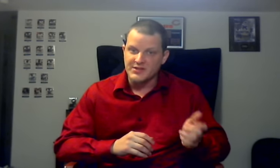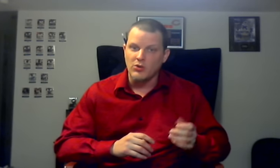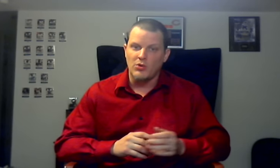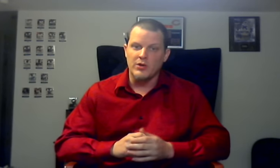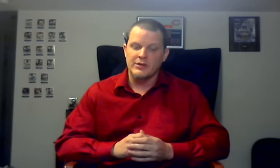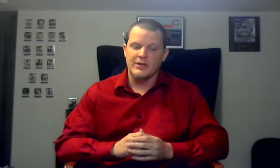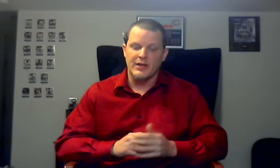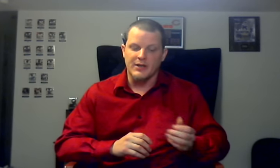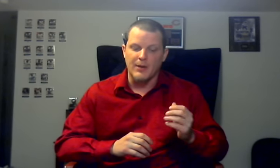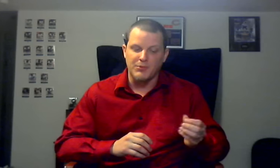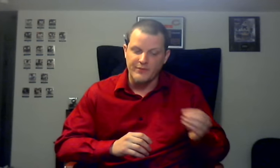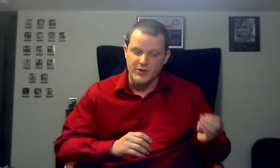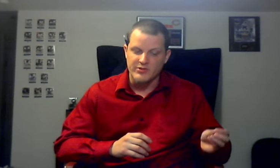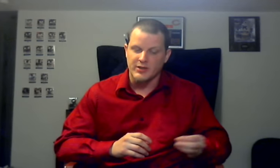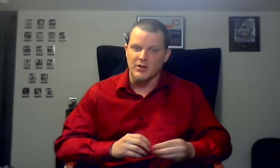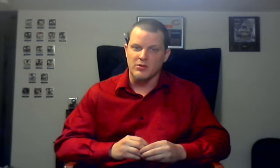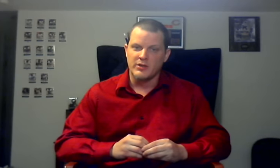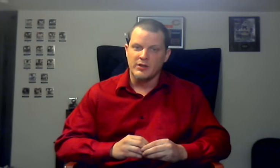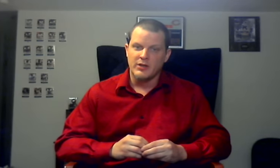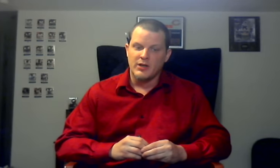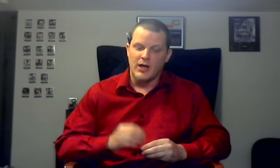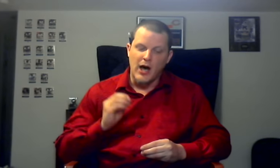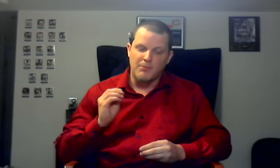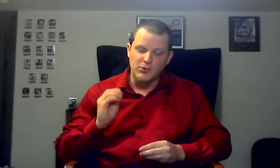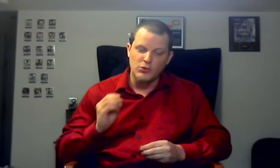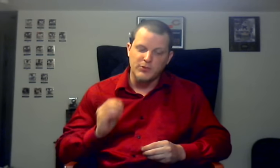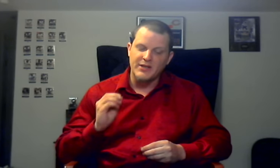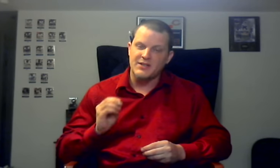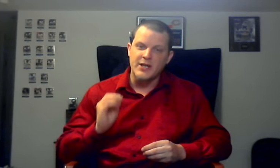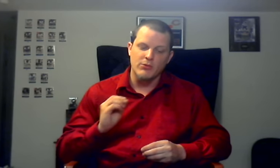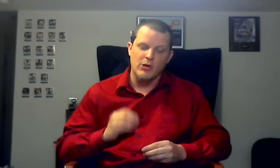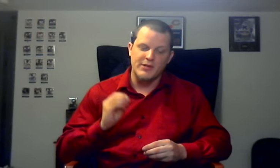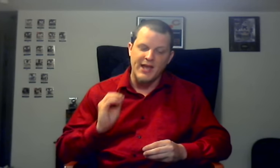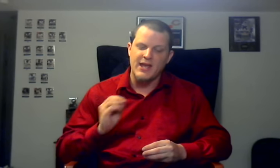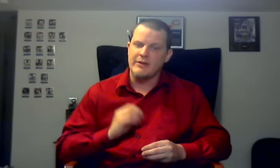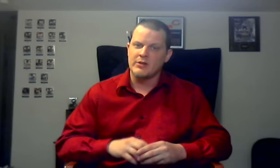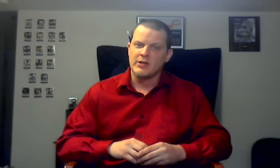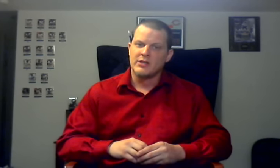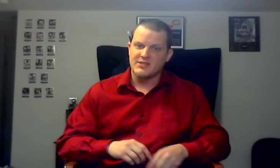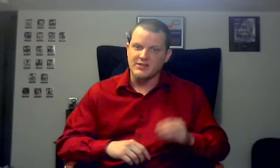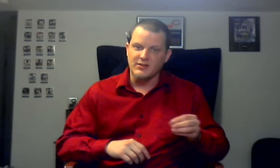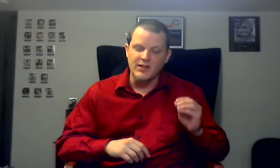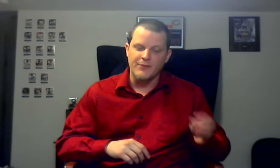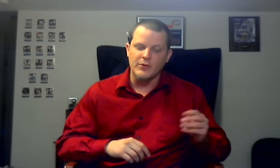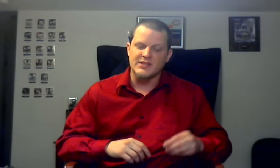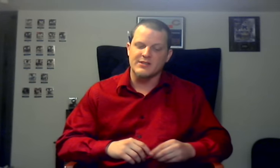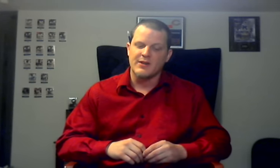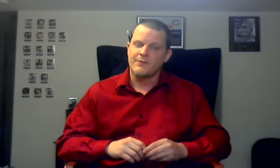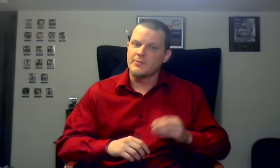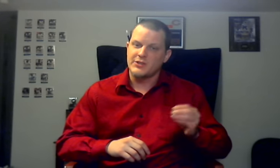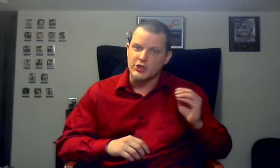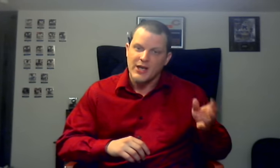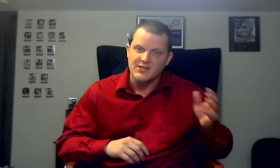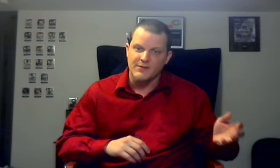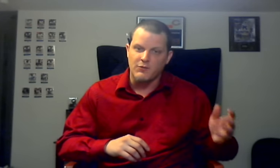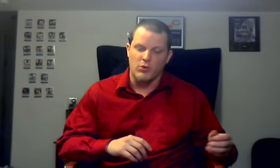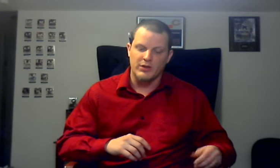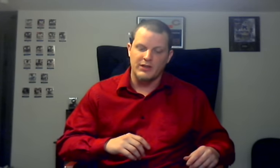score, and a couple of years ago, a blue-blooded hero came to deliver us from the chains of corny